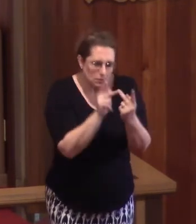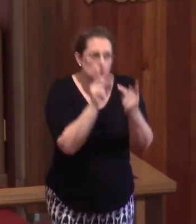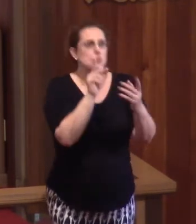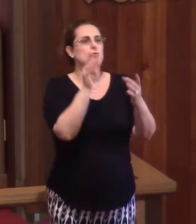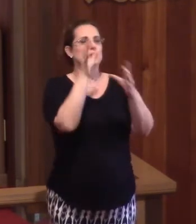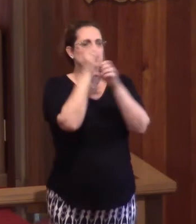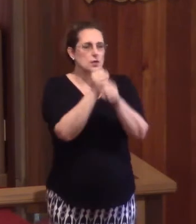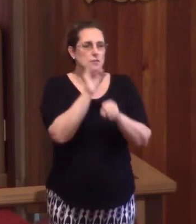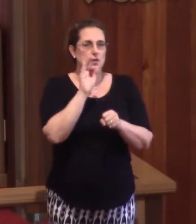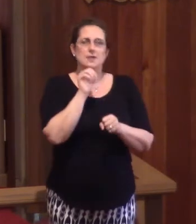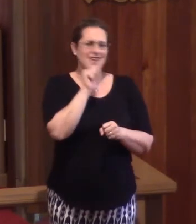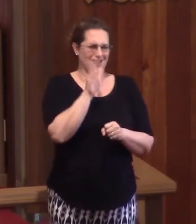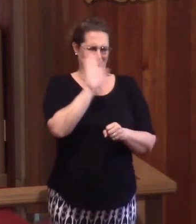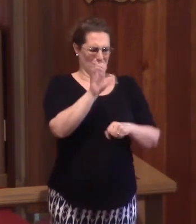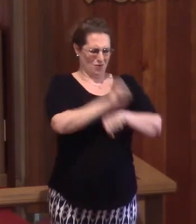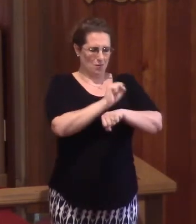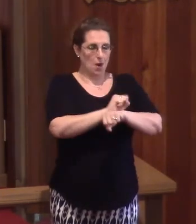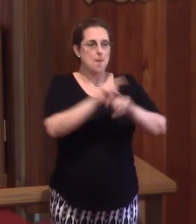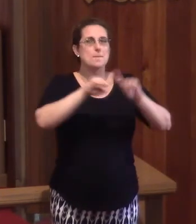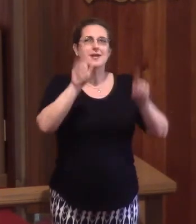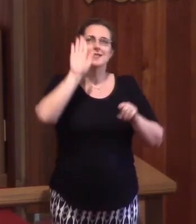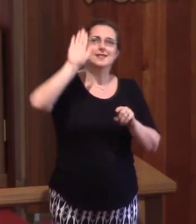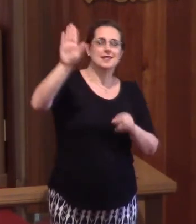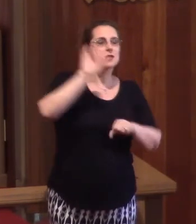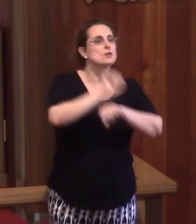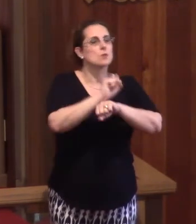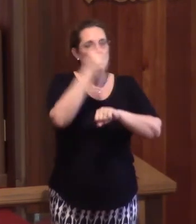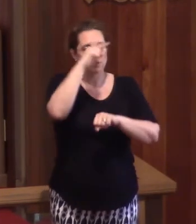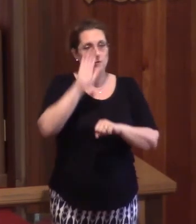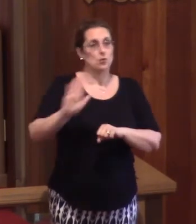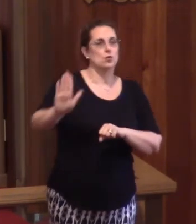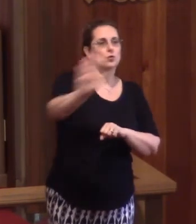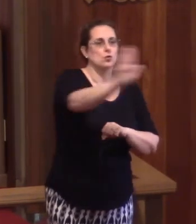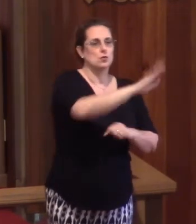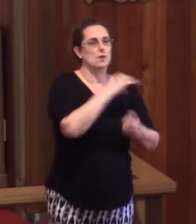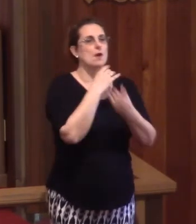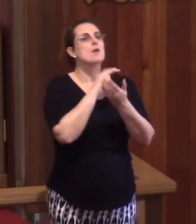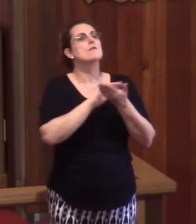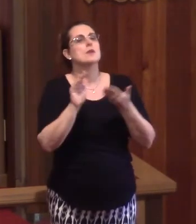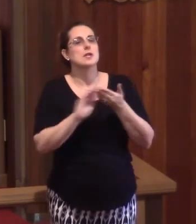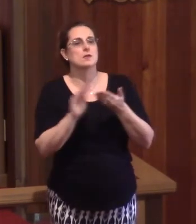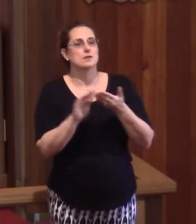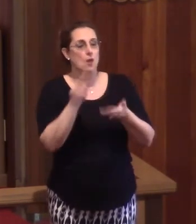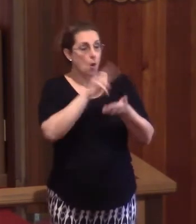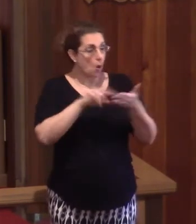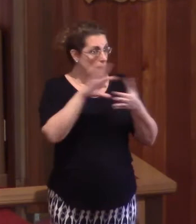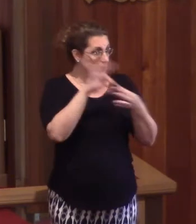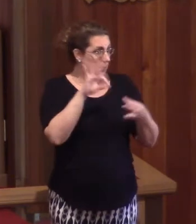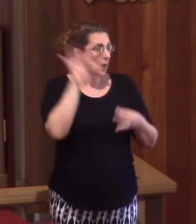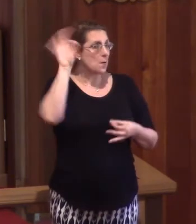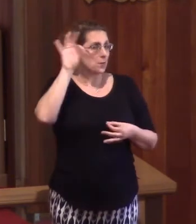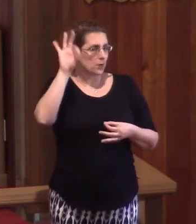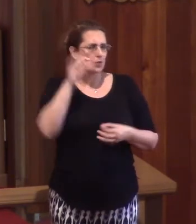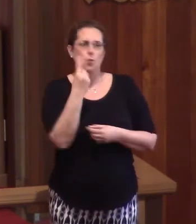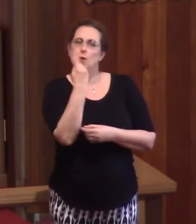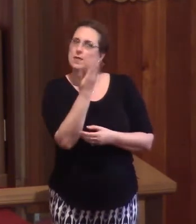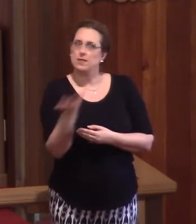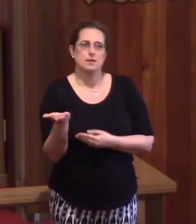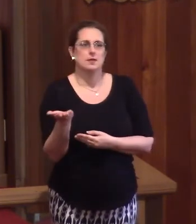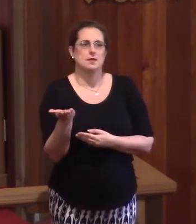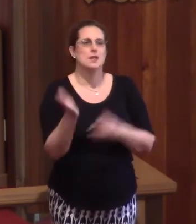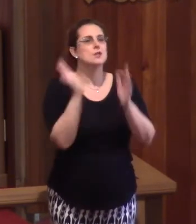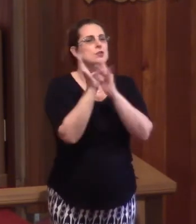but in Jesus' work for your forgiveness. The Holy Spirit preaches one thing, that Jesus Christ